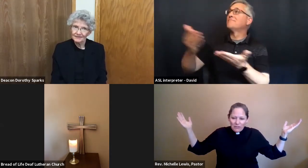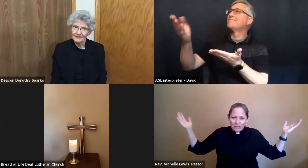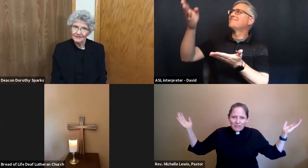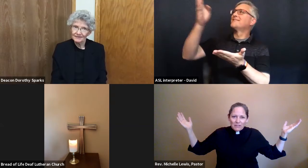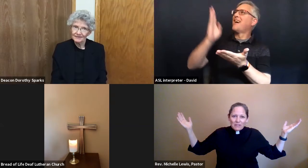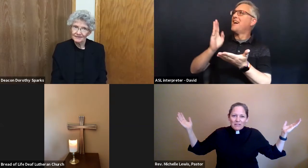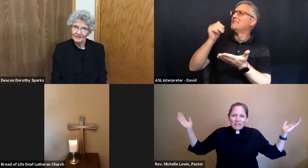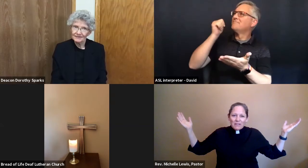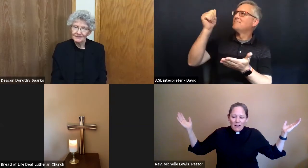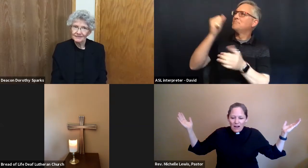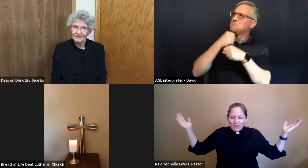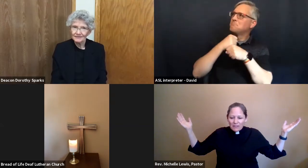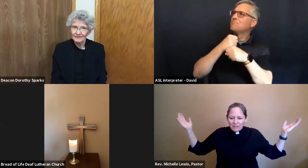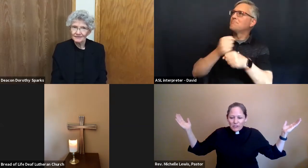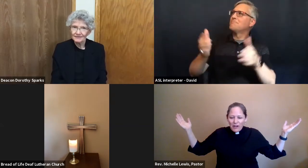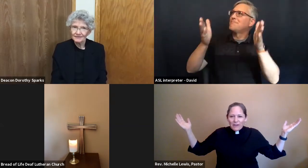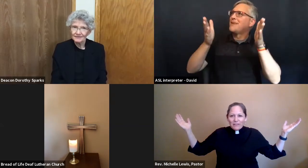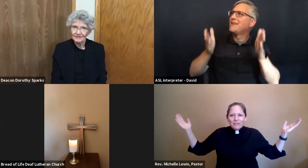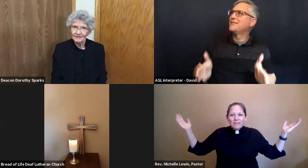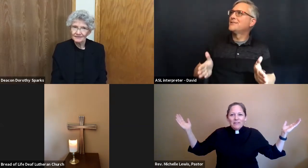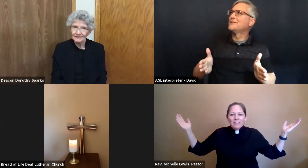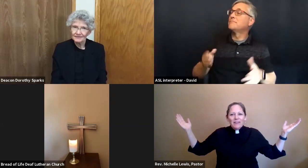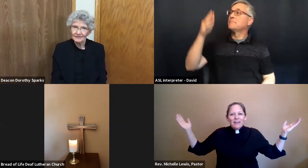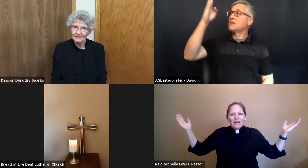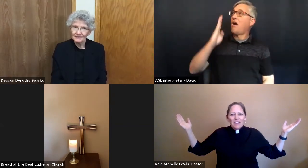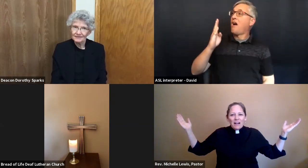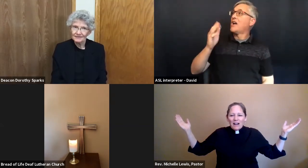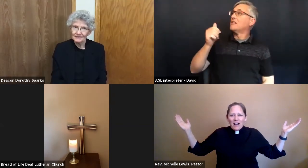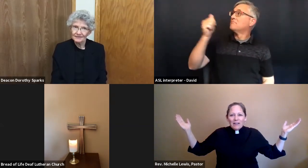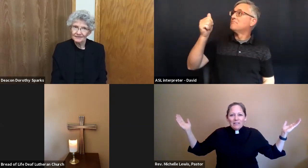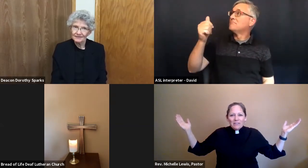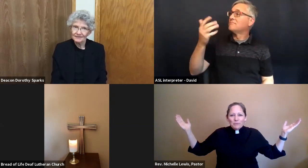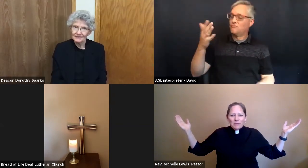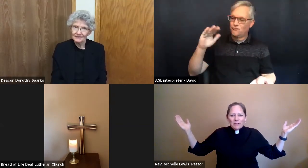God the Child, and God the Spirit.